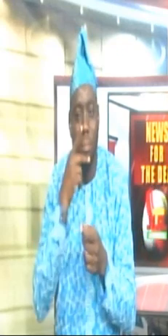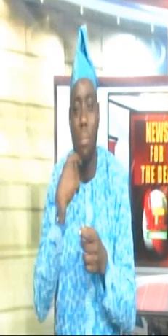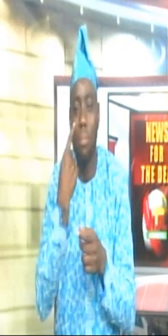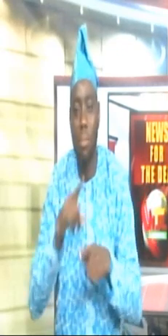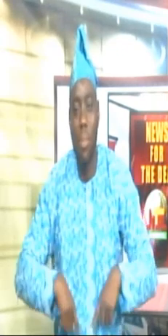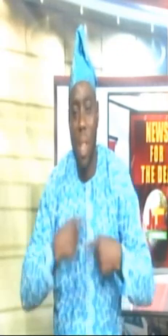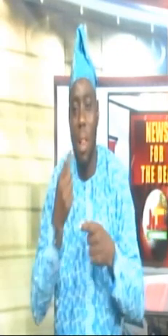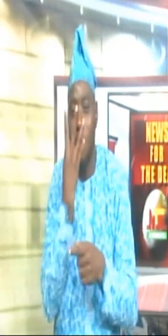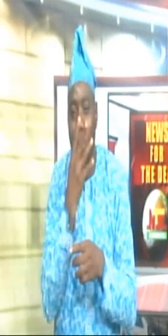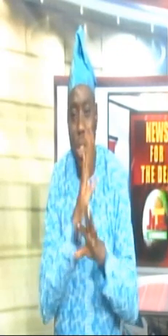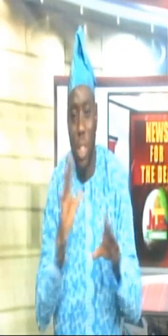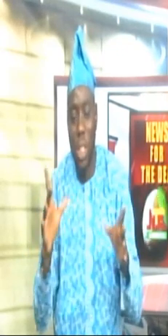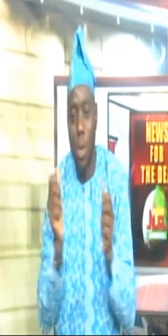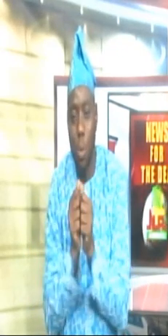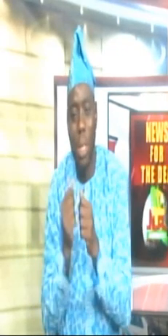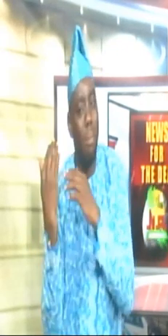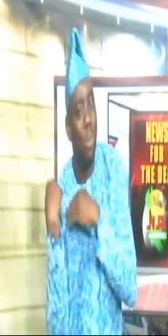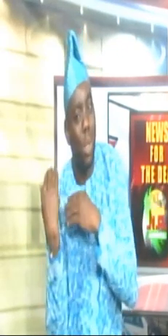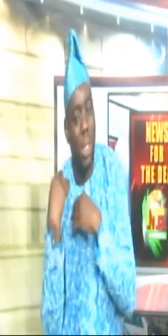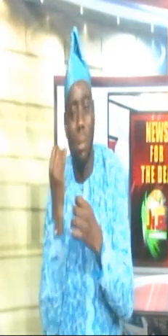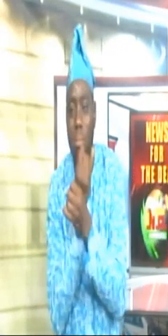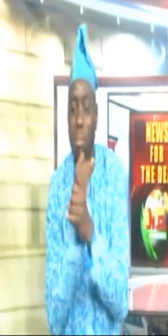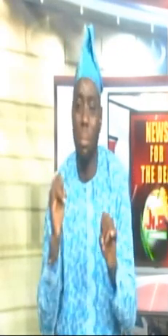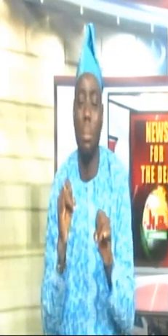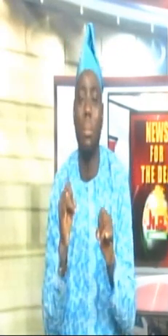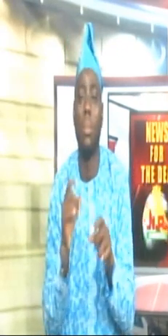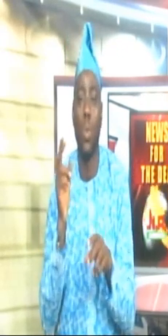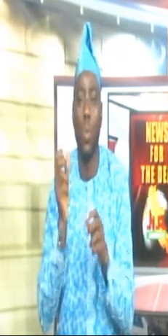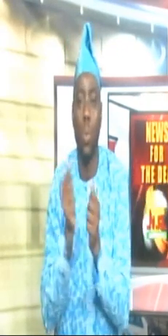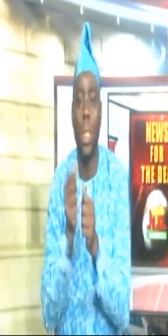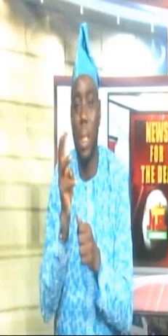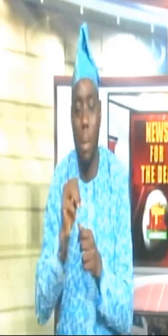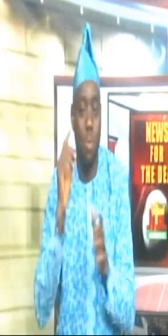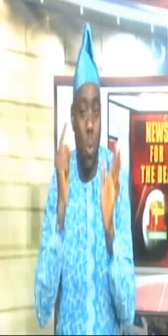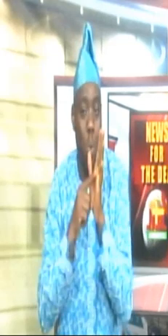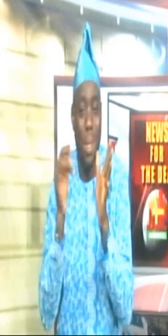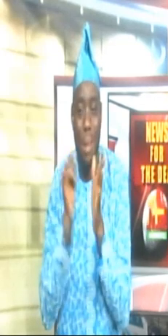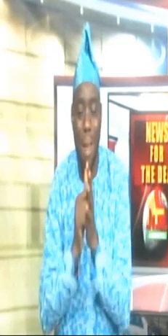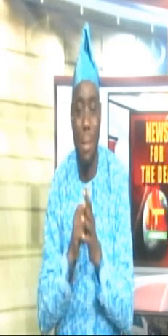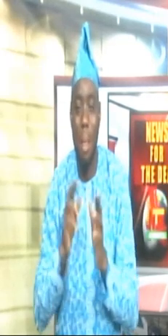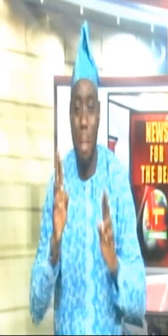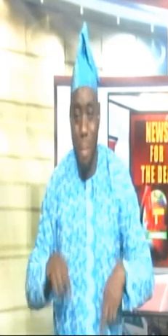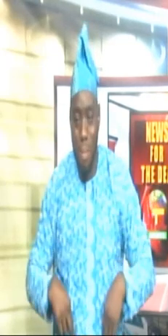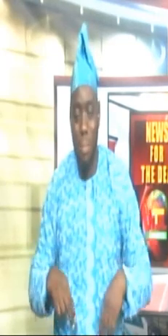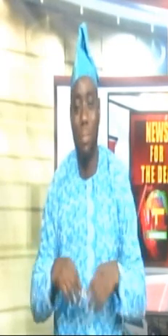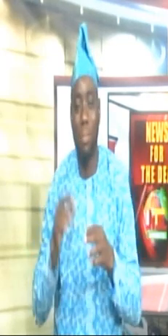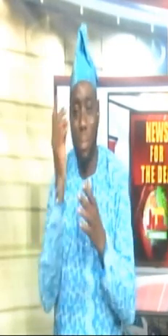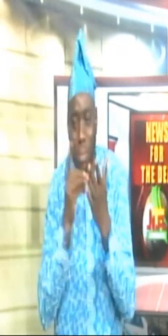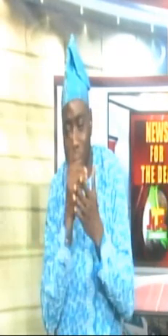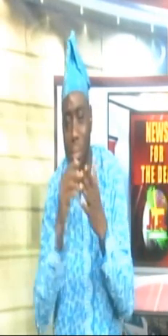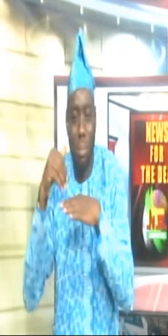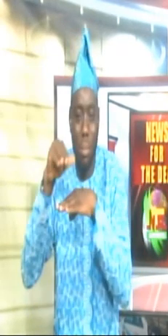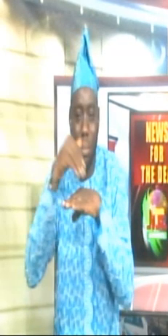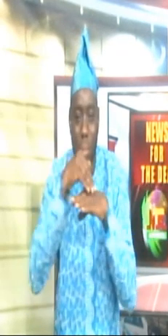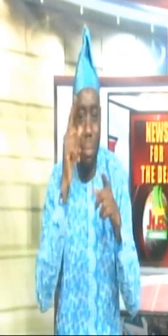four children without the burden of having other dependents with them. It noted that questionnaires were designed and sent to all the